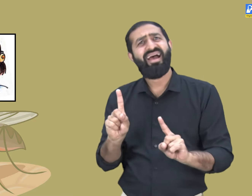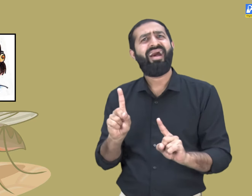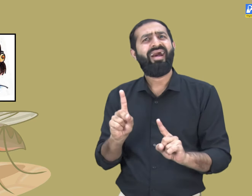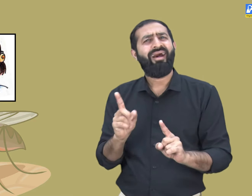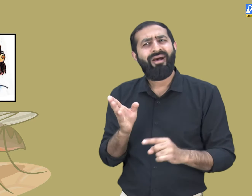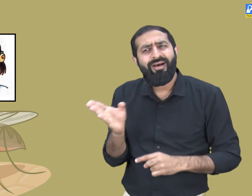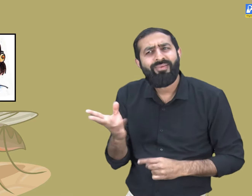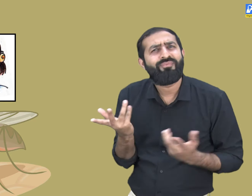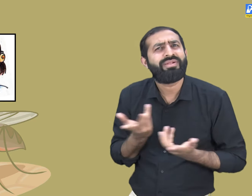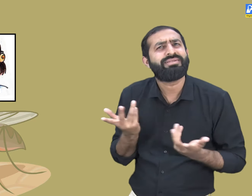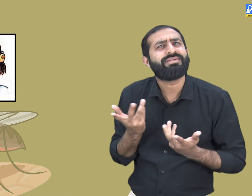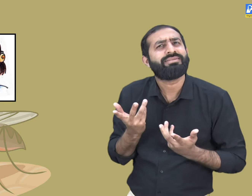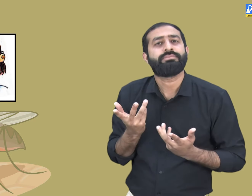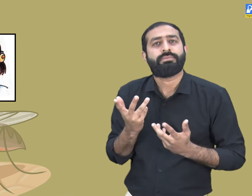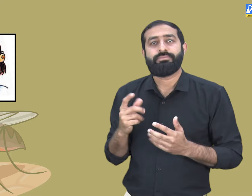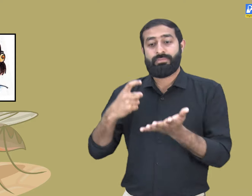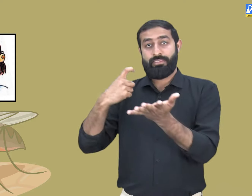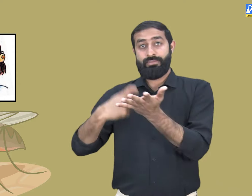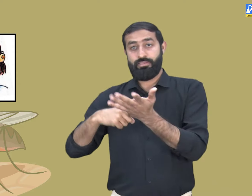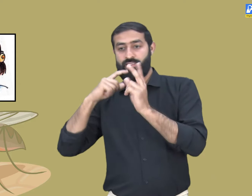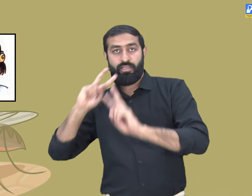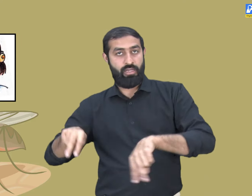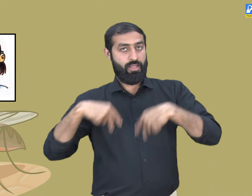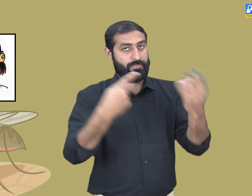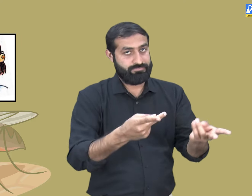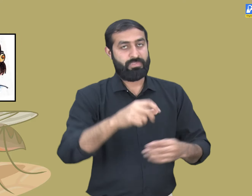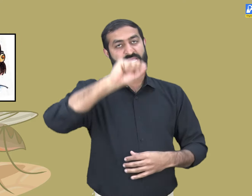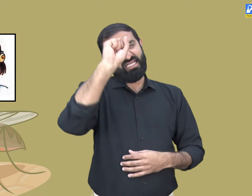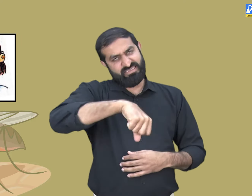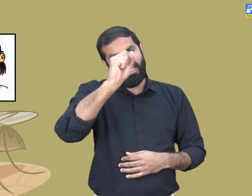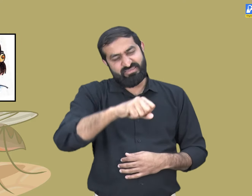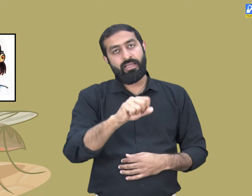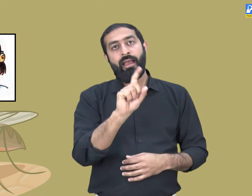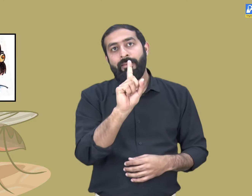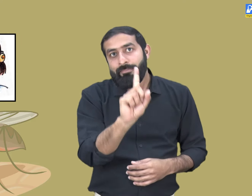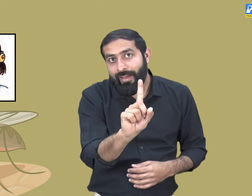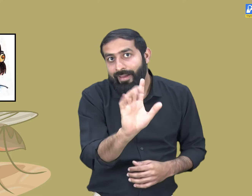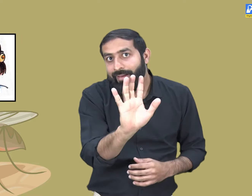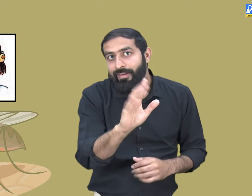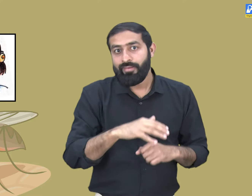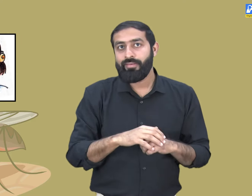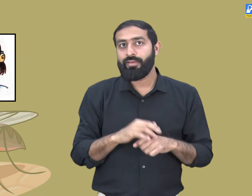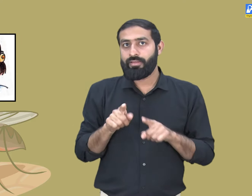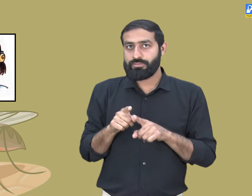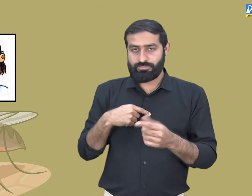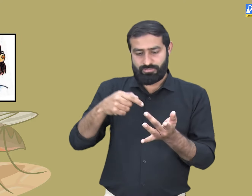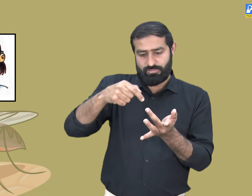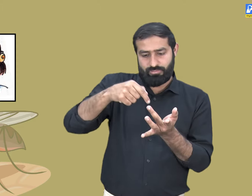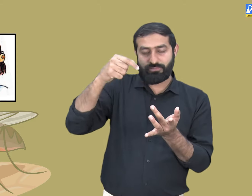How did you get it? Rajat said, Yes, you are right. But we find